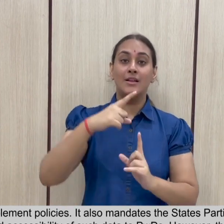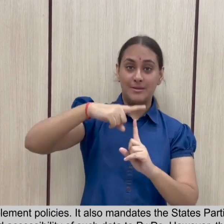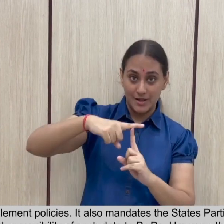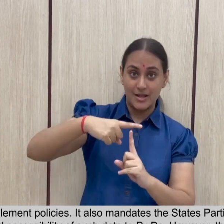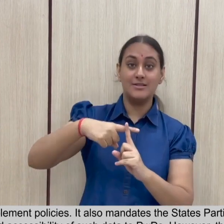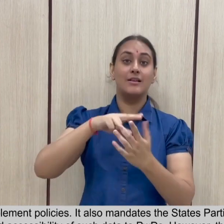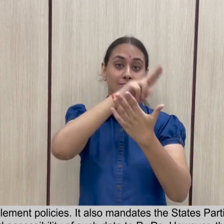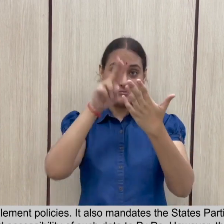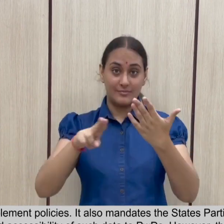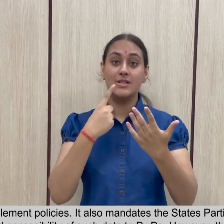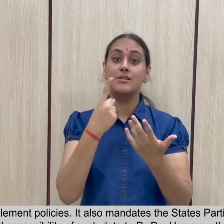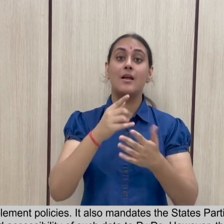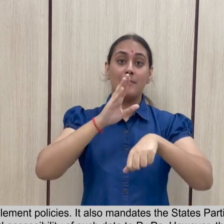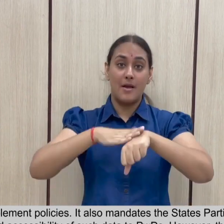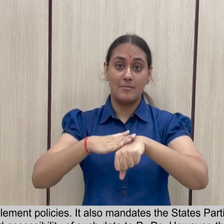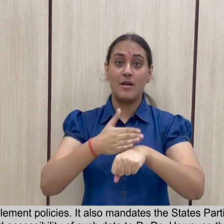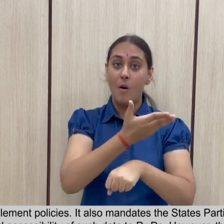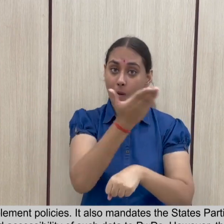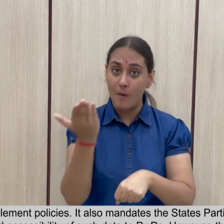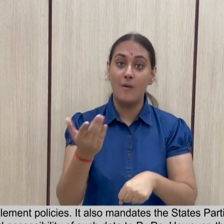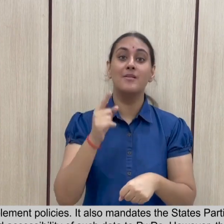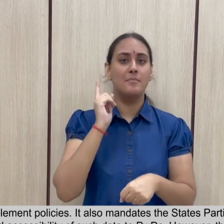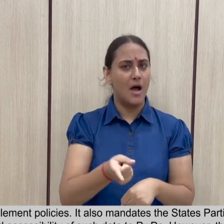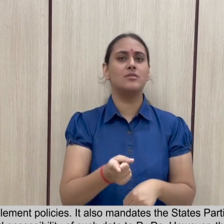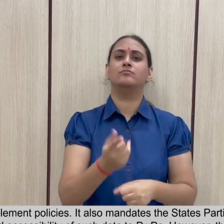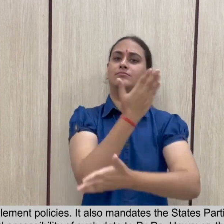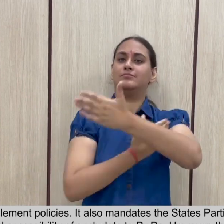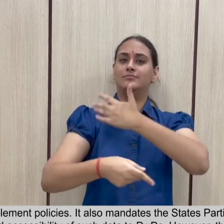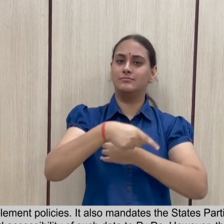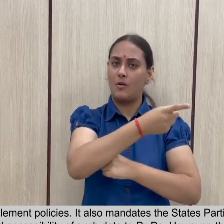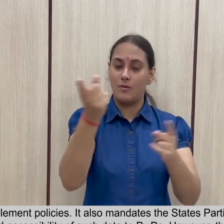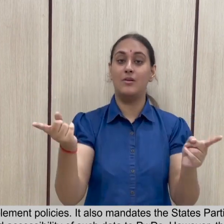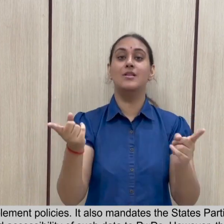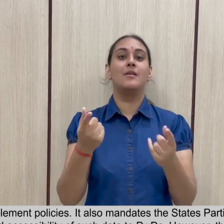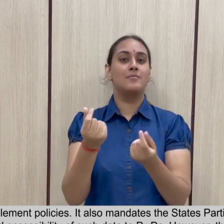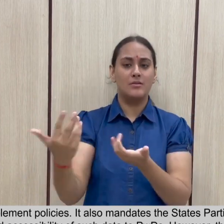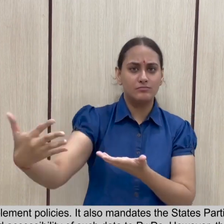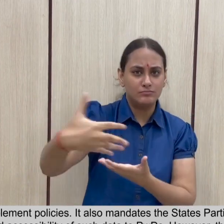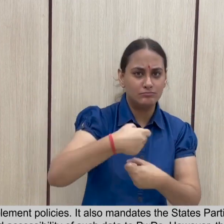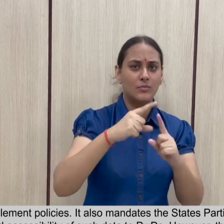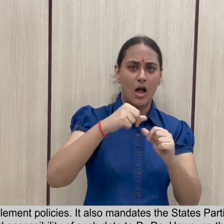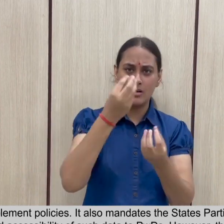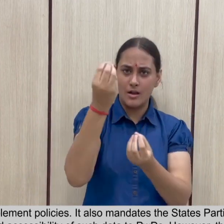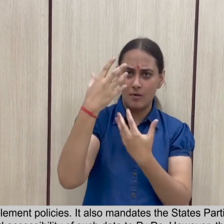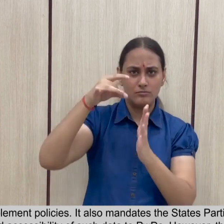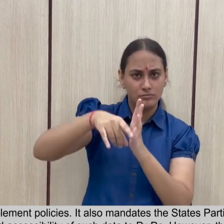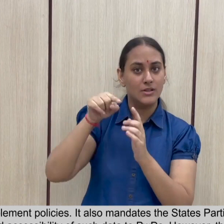It also mandates the state parties to take measures for dissemination and accessibility of such data